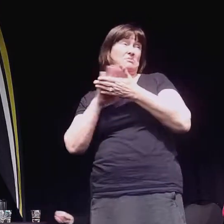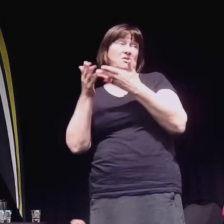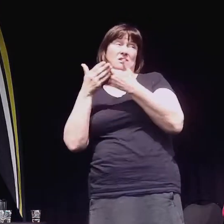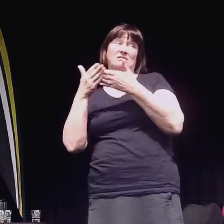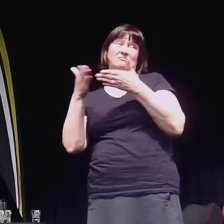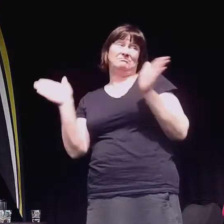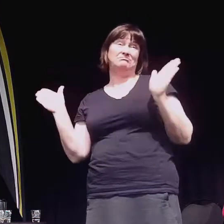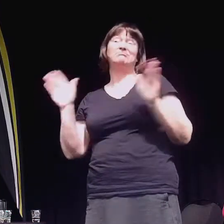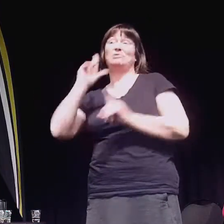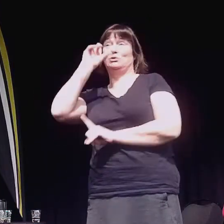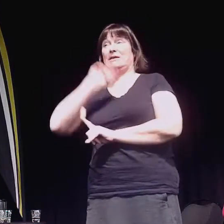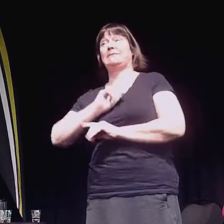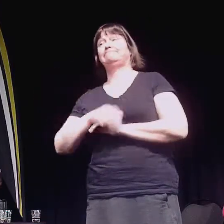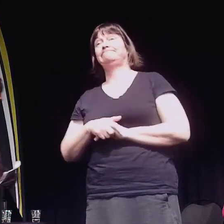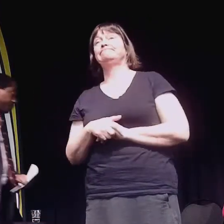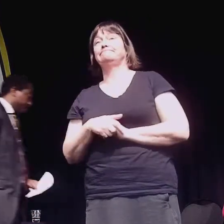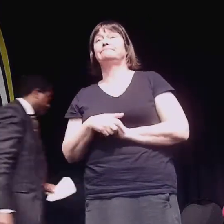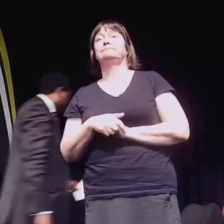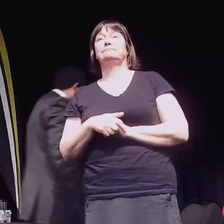possible. Thank you.